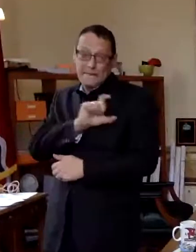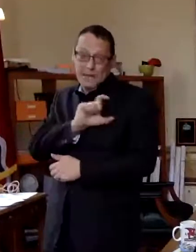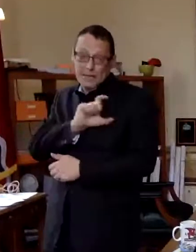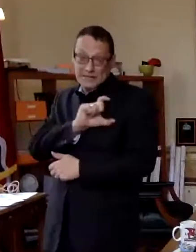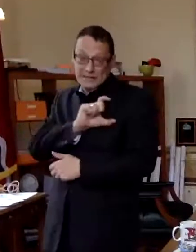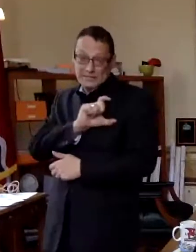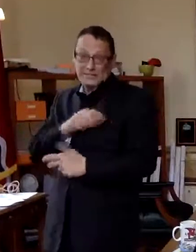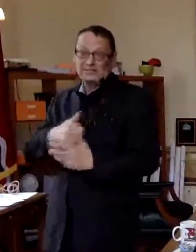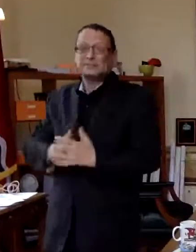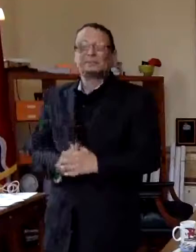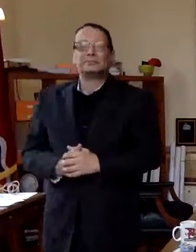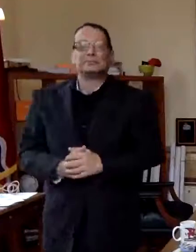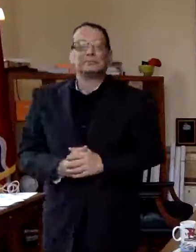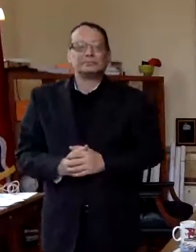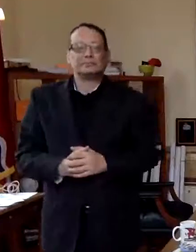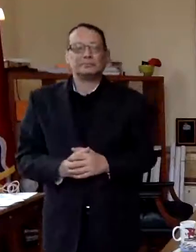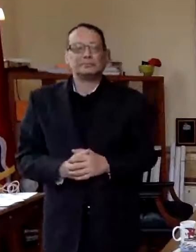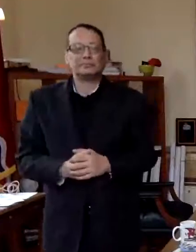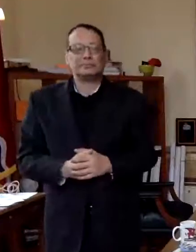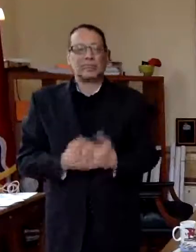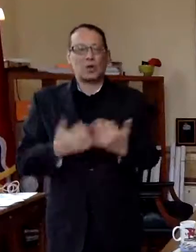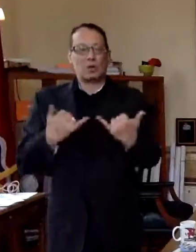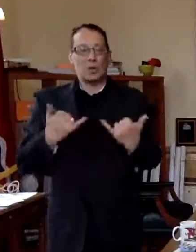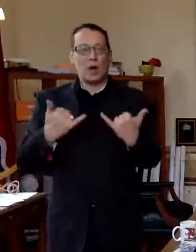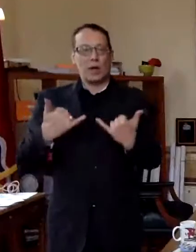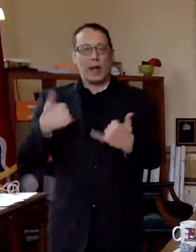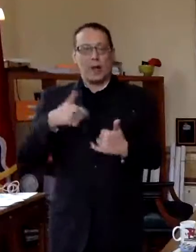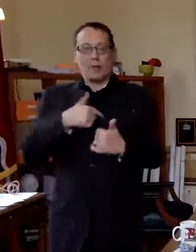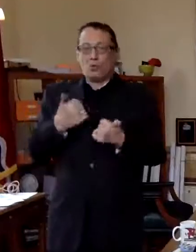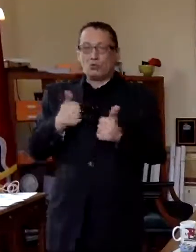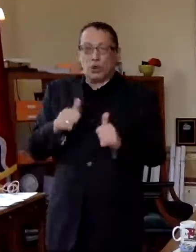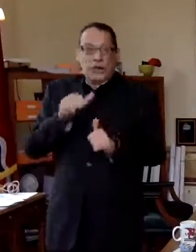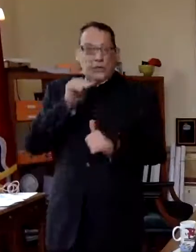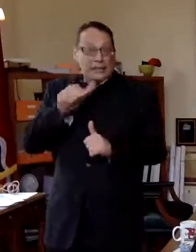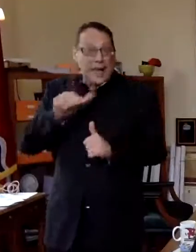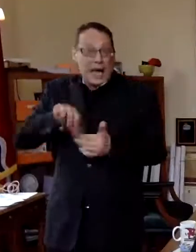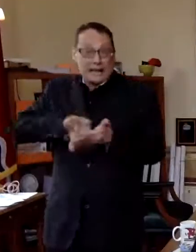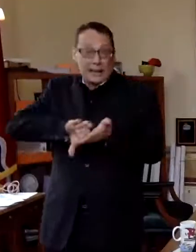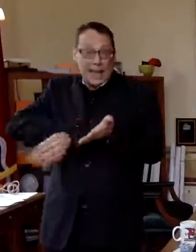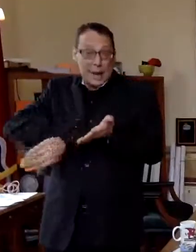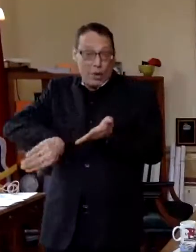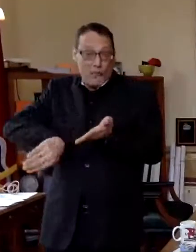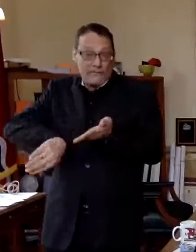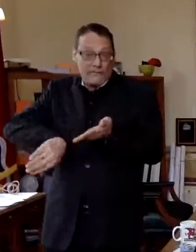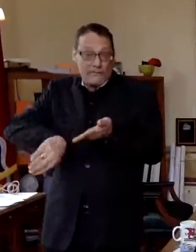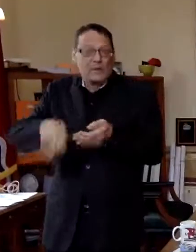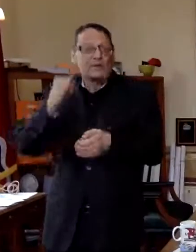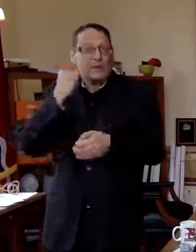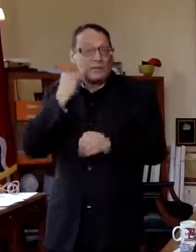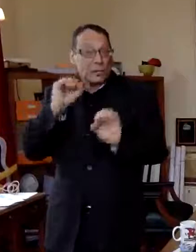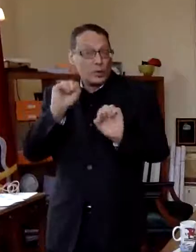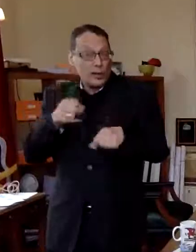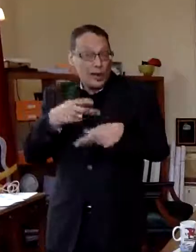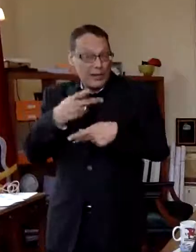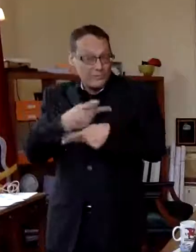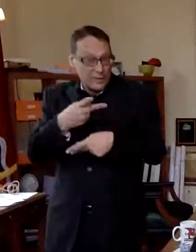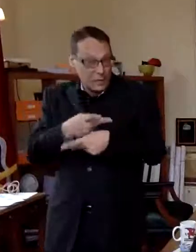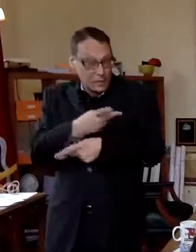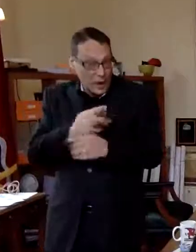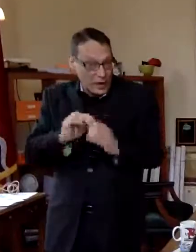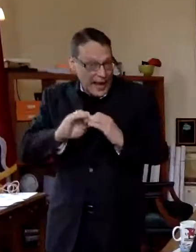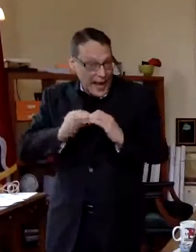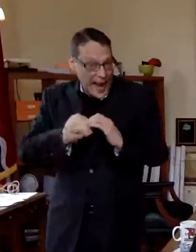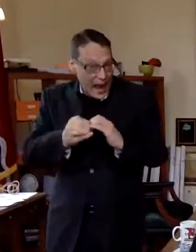so we are trying not to lay anyone off if we can uh figure out how to do it we are